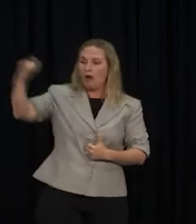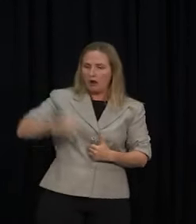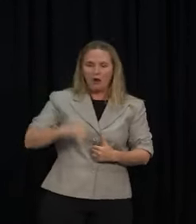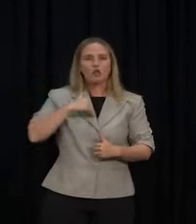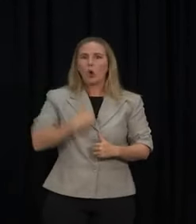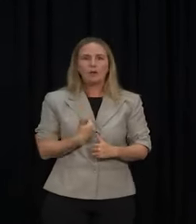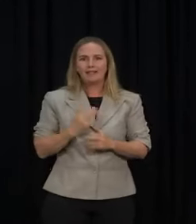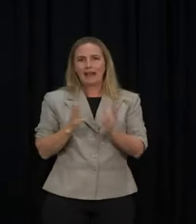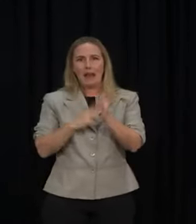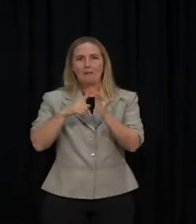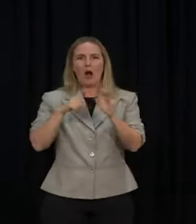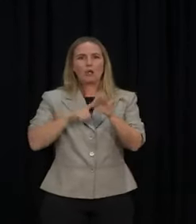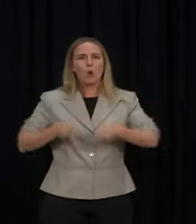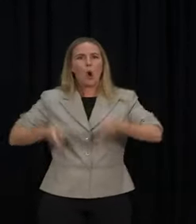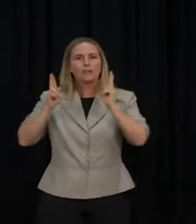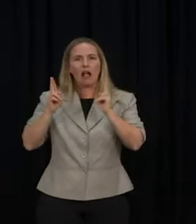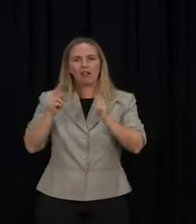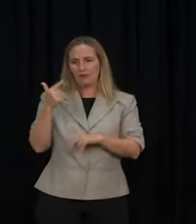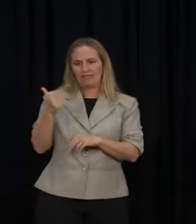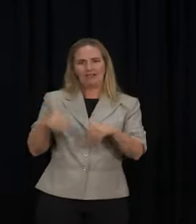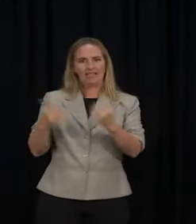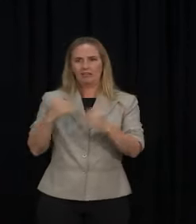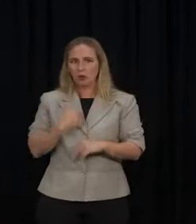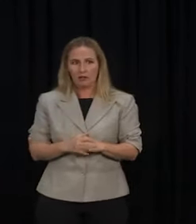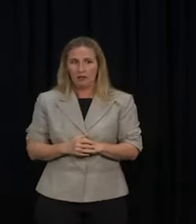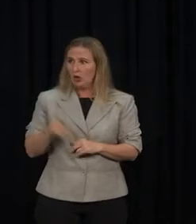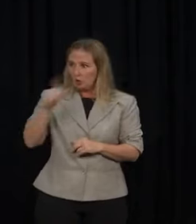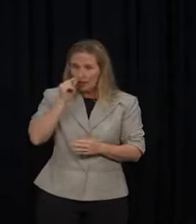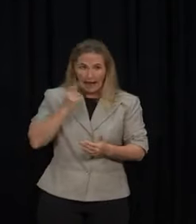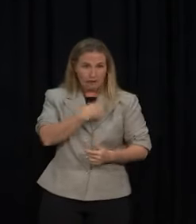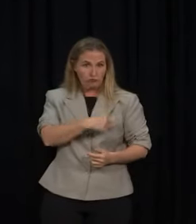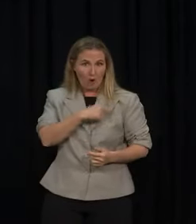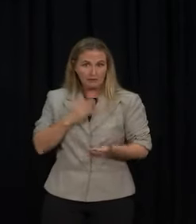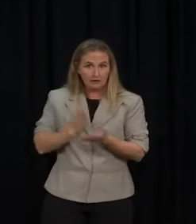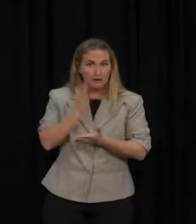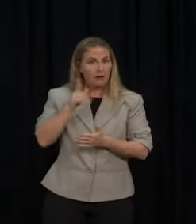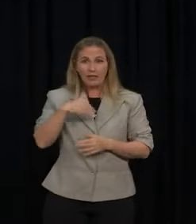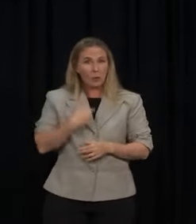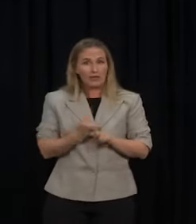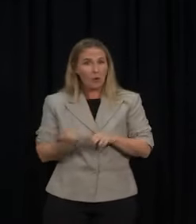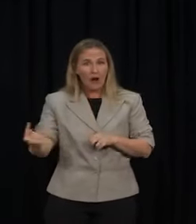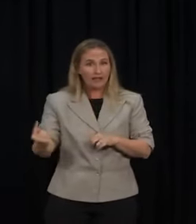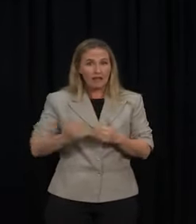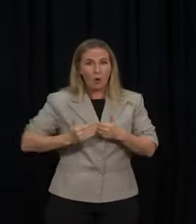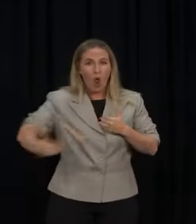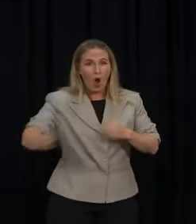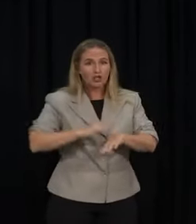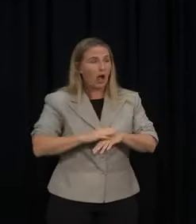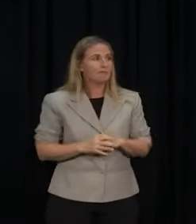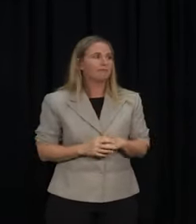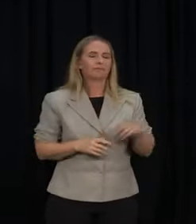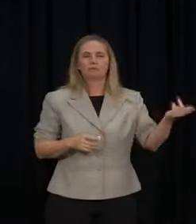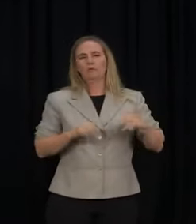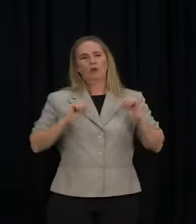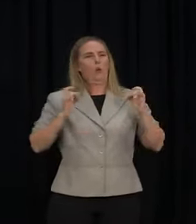the certainty that tourists coming into New Zealand when the border opens to them, that they won't be facing those lengthy isolation periods? Well, obviously, we've already outlined